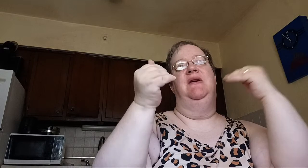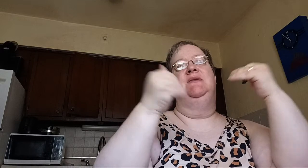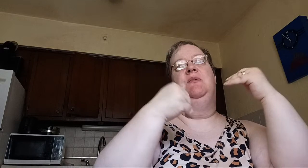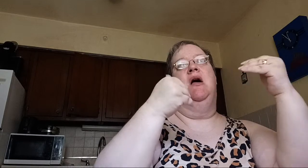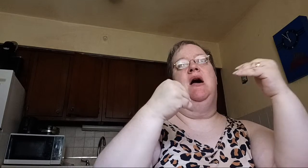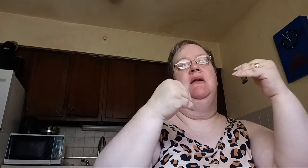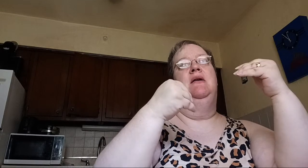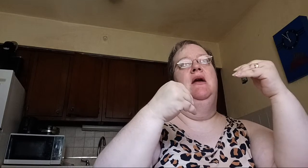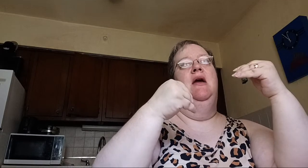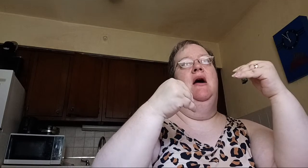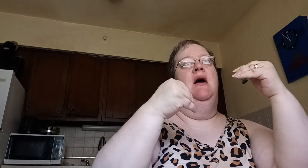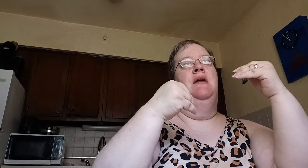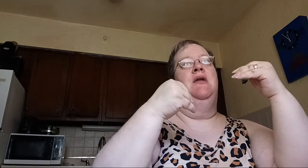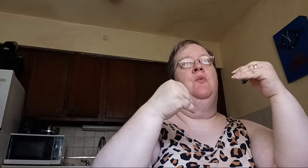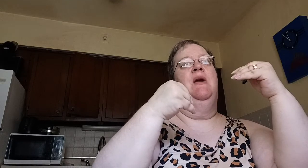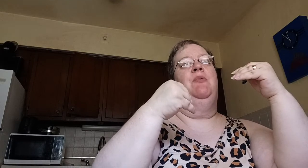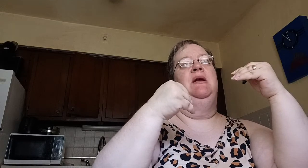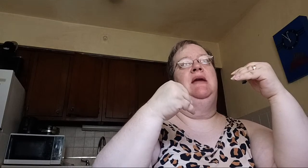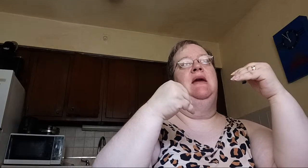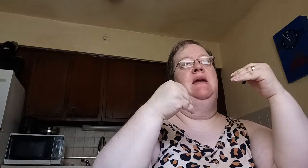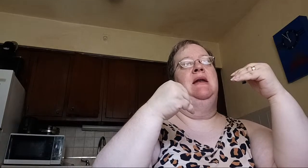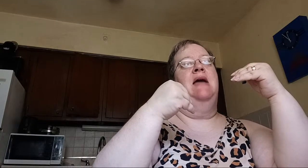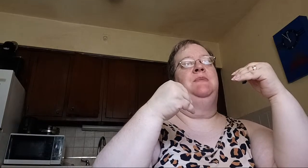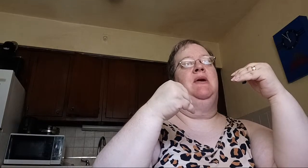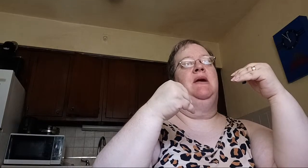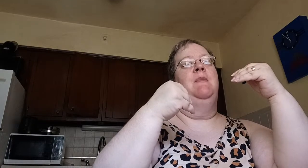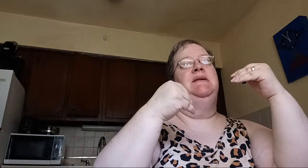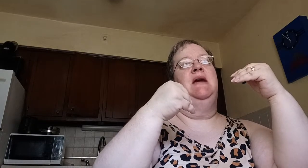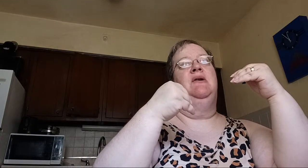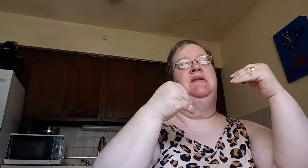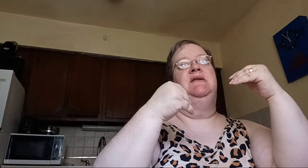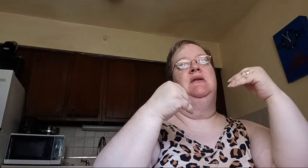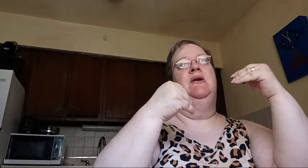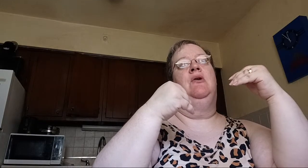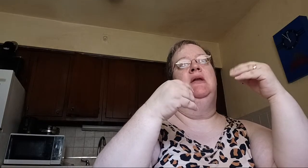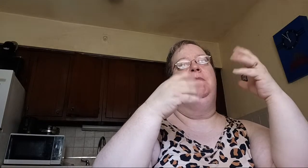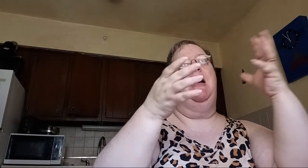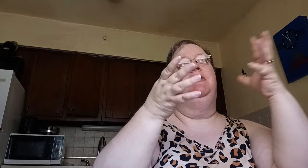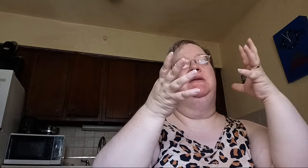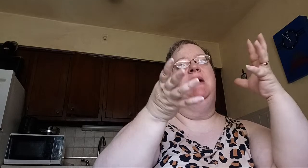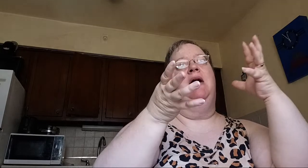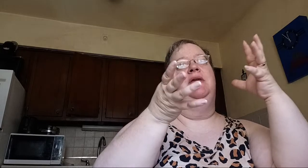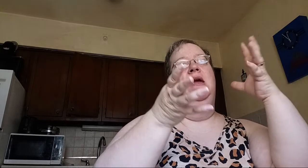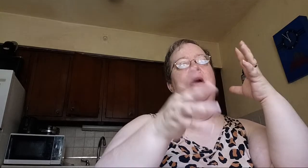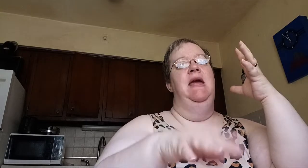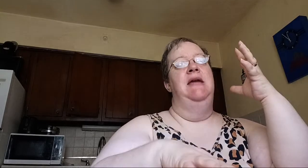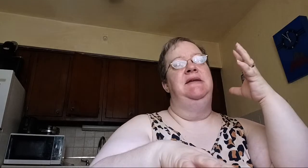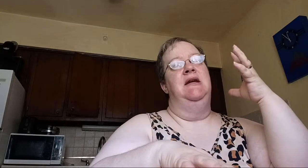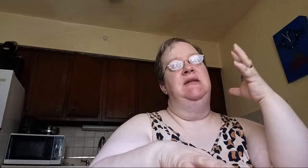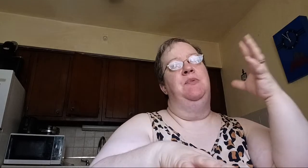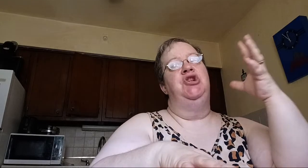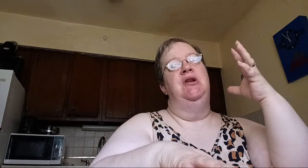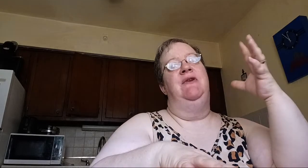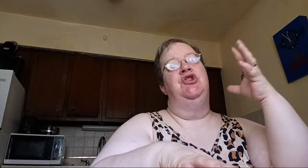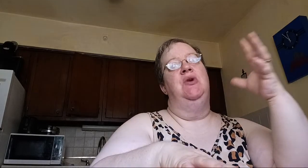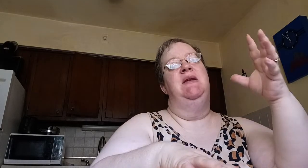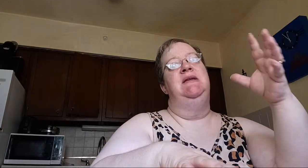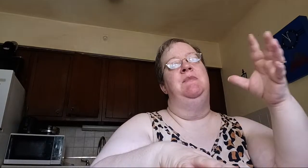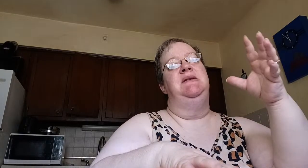with God. Another way of putting it in Asbury Commentary says, literally, mouth-to-mouth. It's an expression of extreme intimacy, but